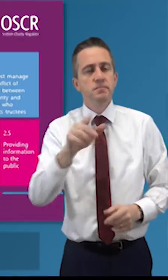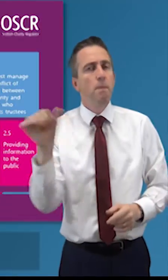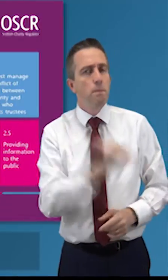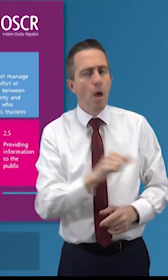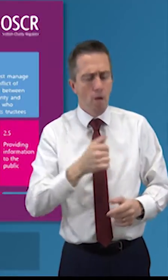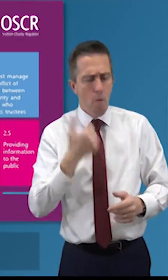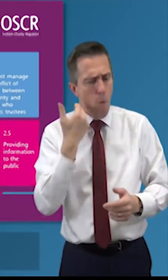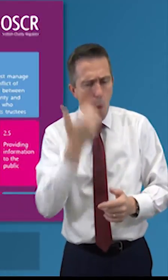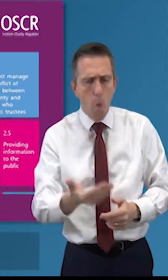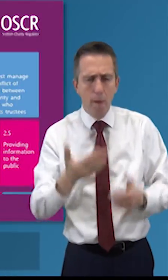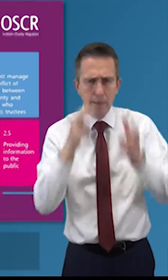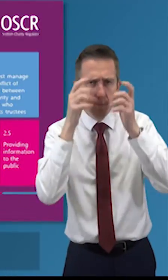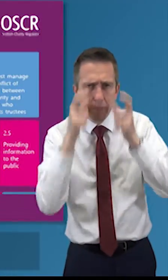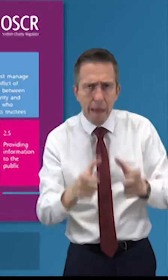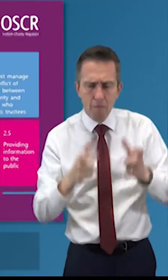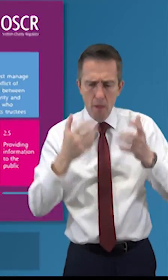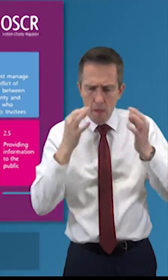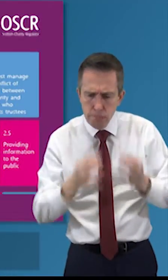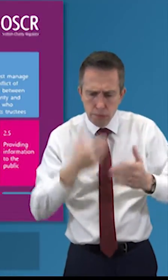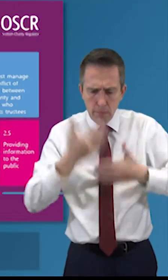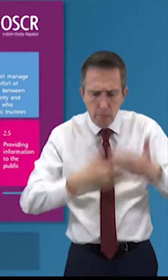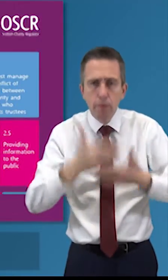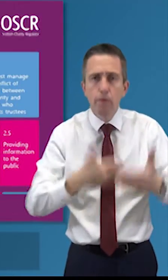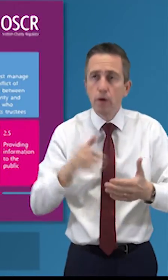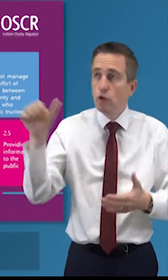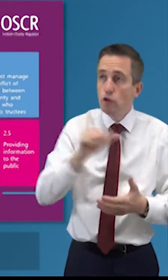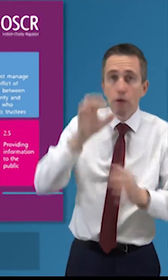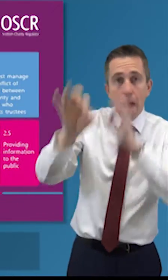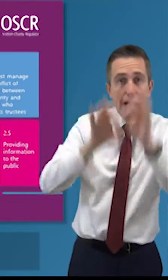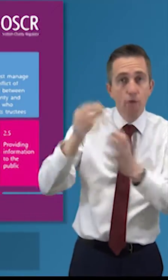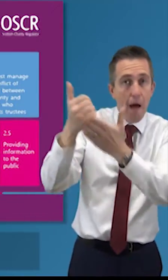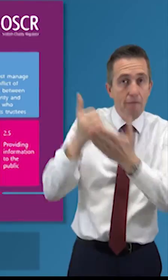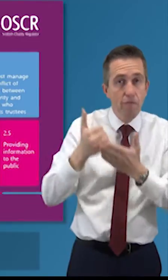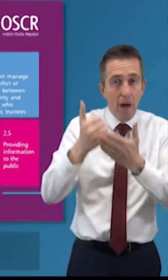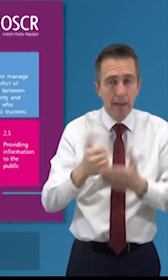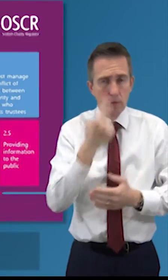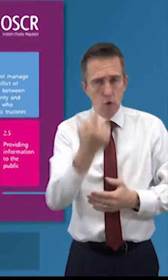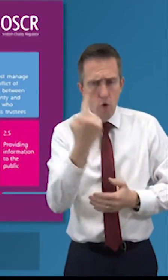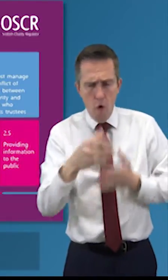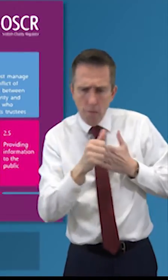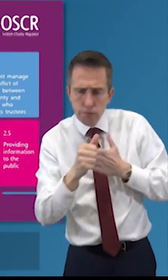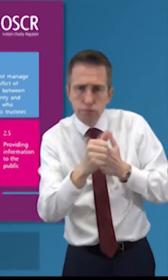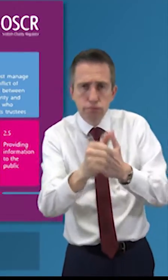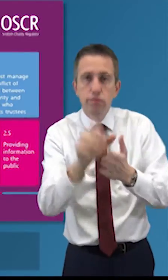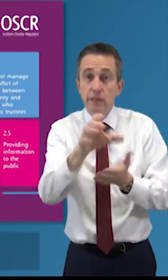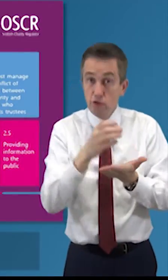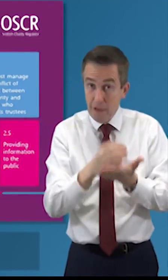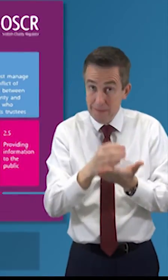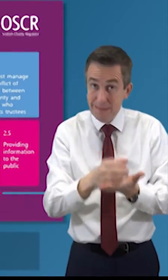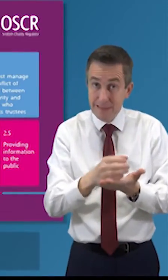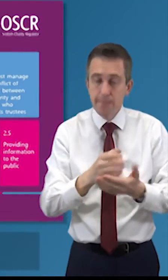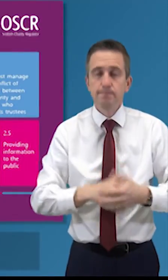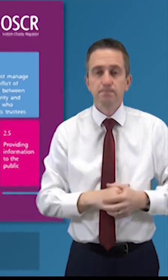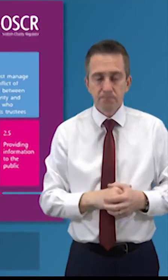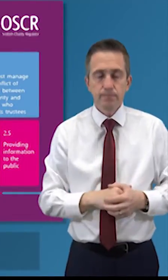with care and diligence you need to take advice you know we're talking about that just now uh where you need to and